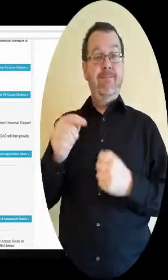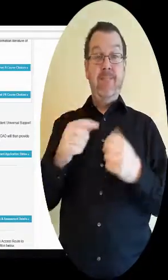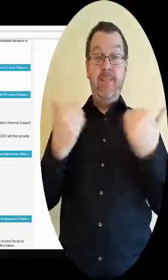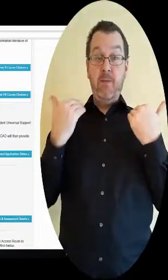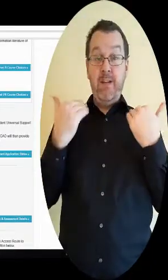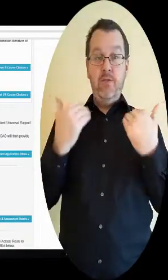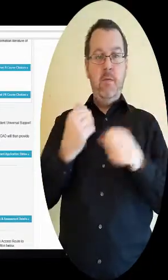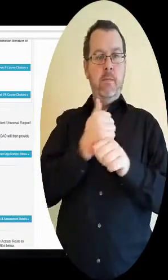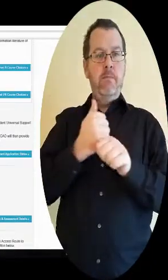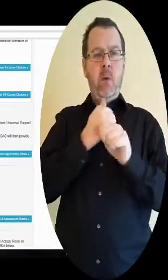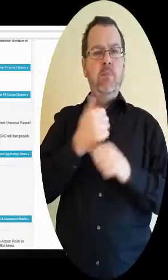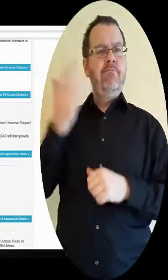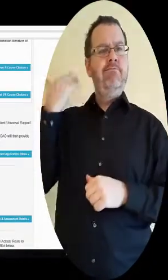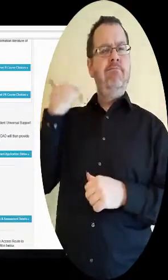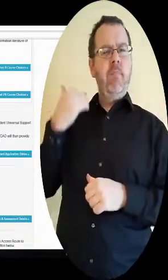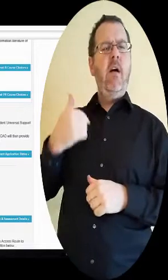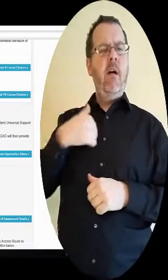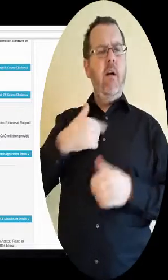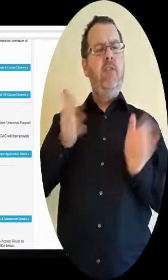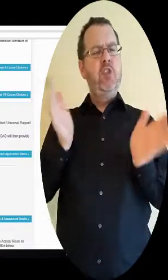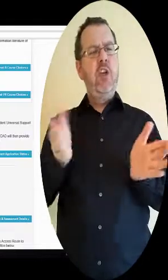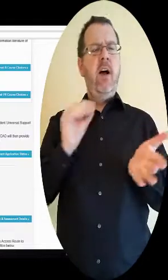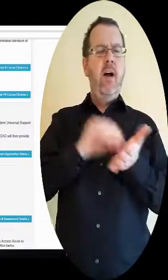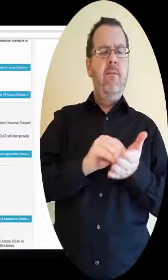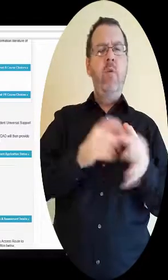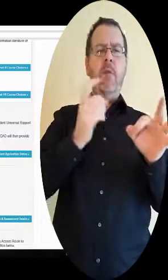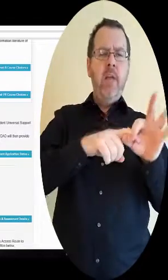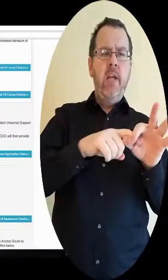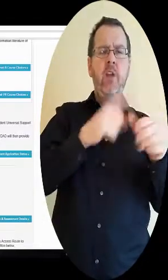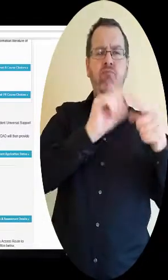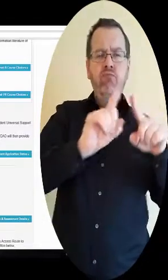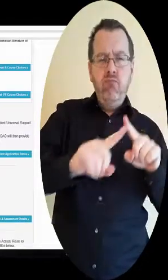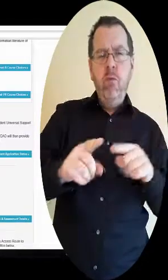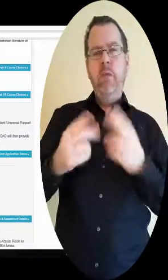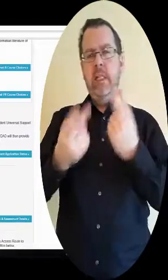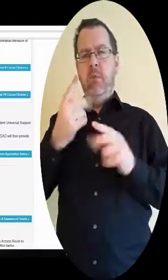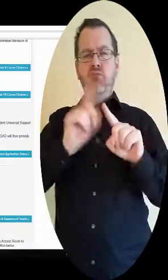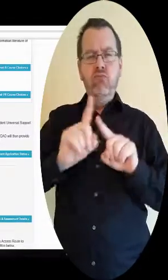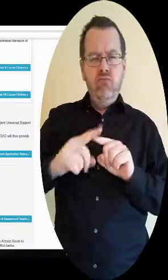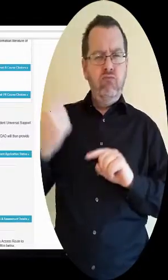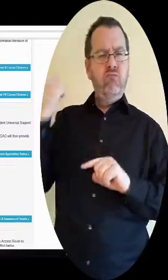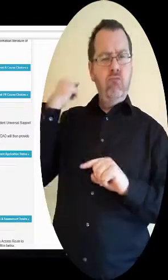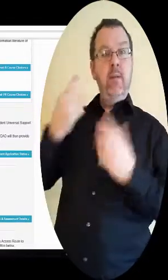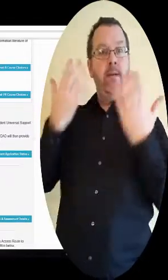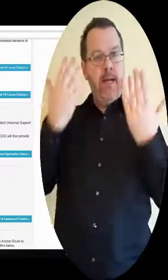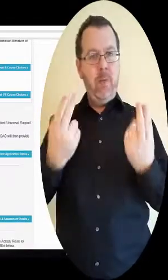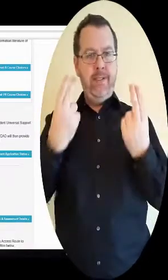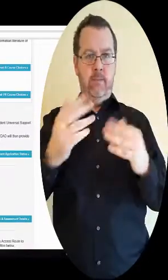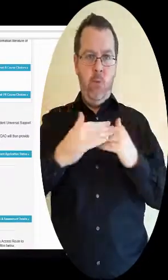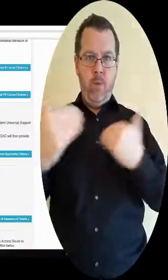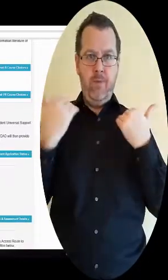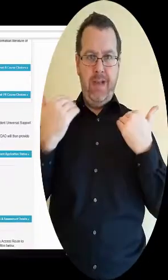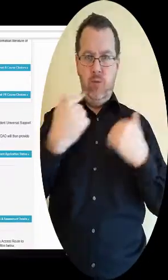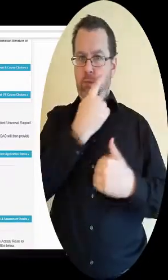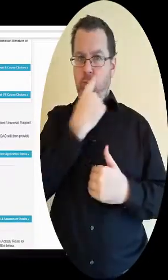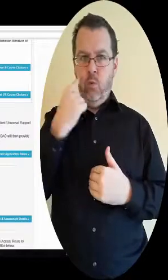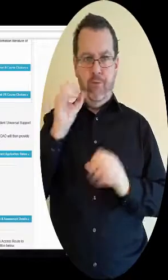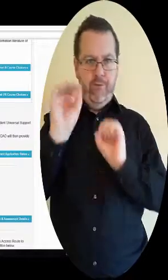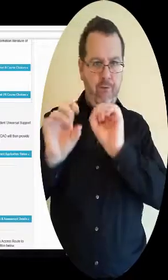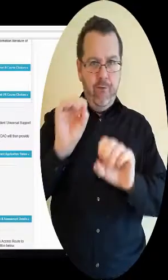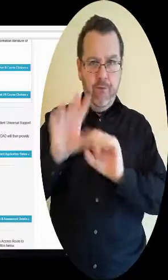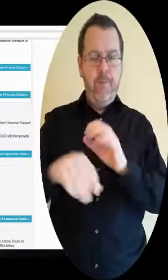provide further information relating to the Qualifications and Assessments section that you selected at the registration stage.